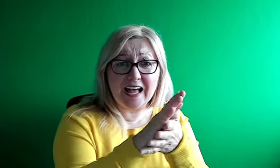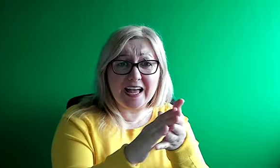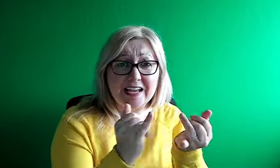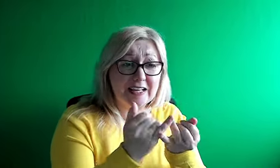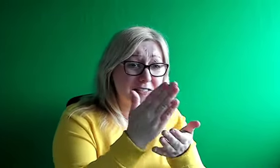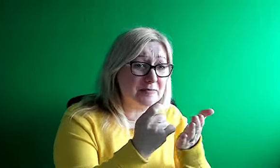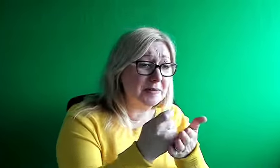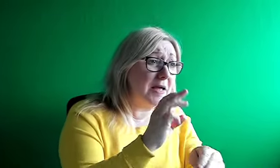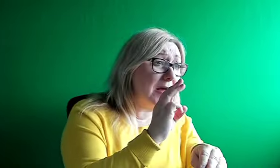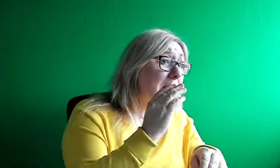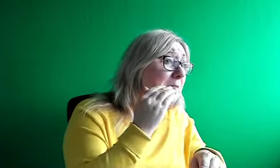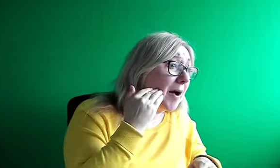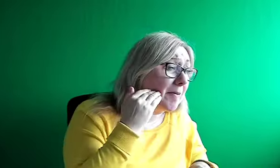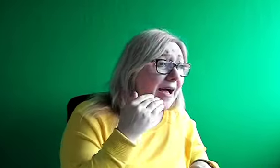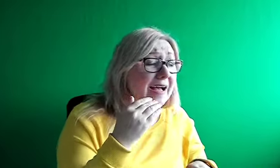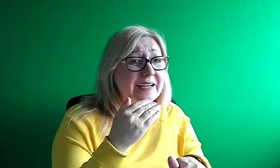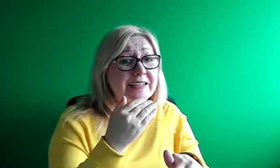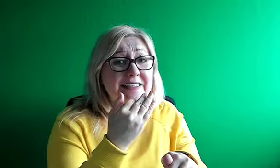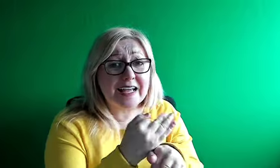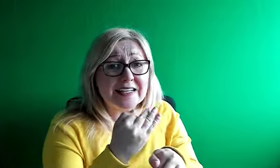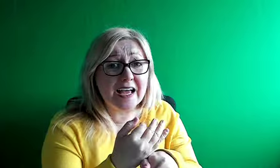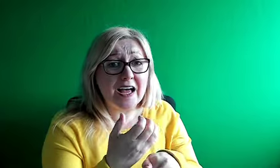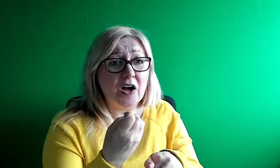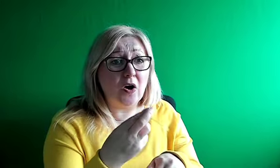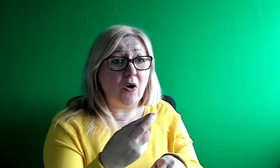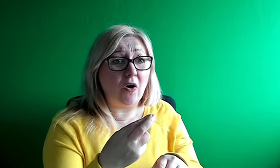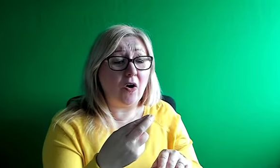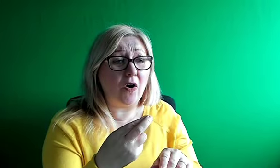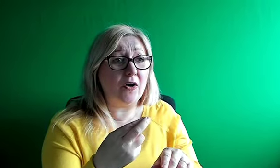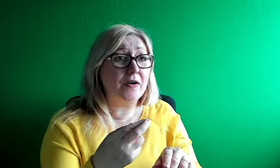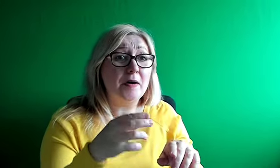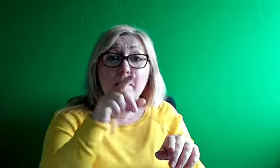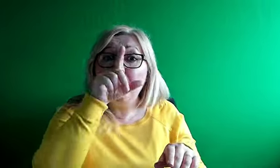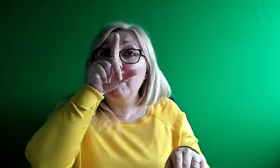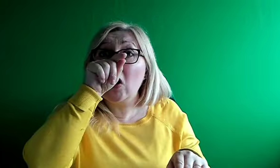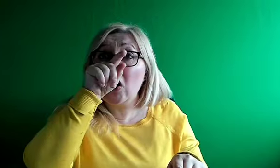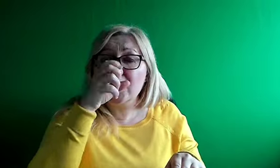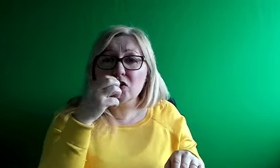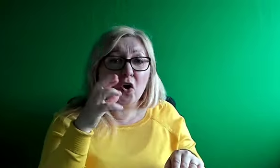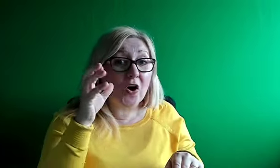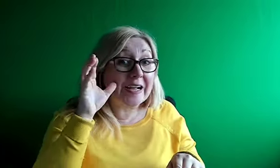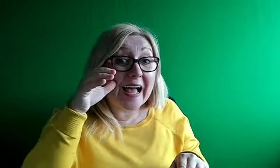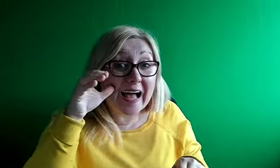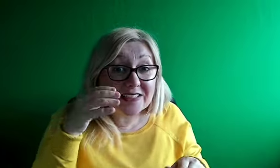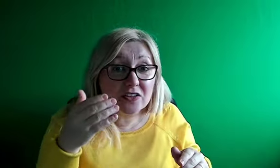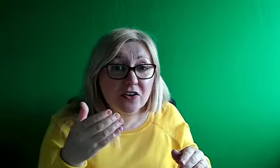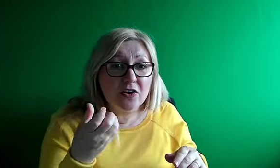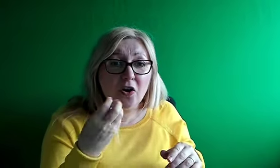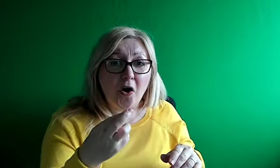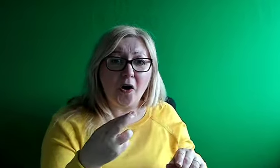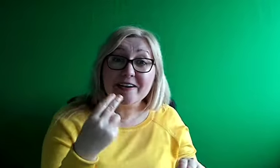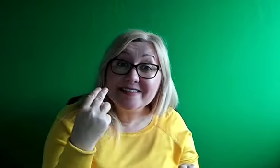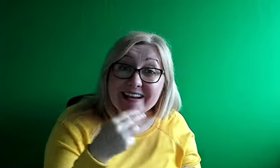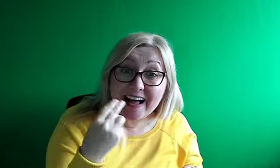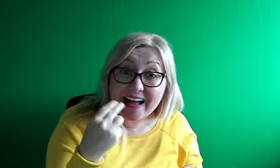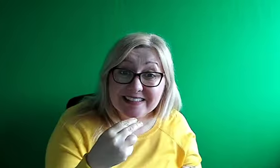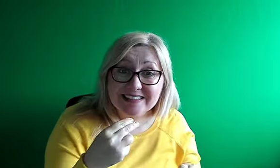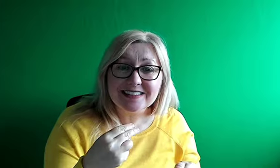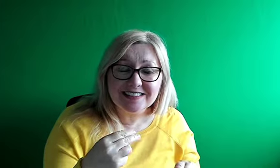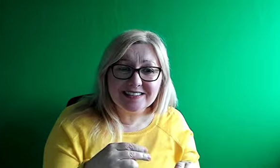actually find light for the very first time, because deaf children are so visual, it's a great way for getting a deaf baby's attention, and switching on and off the lights,